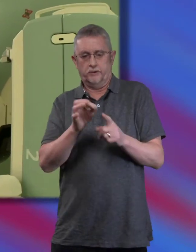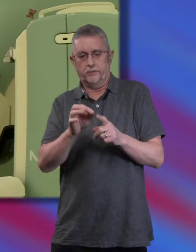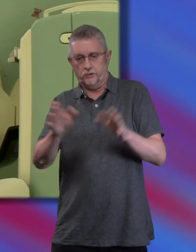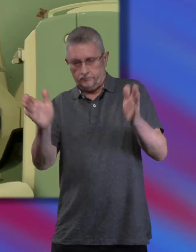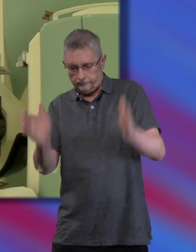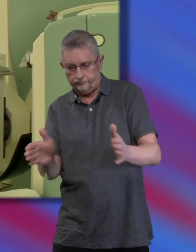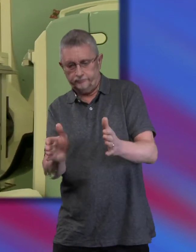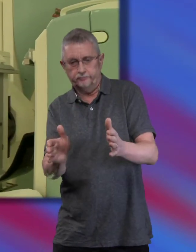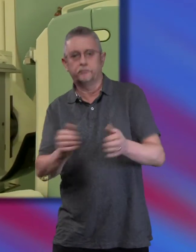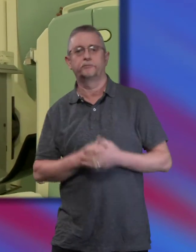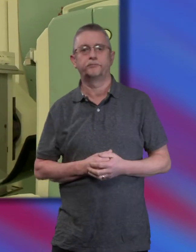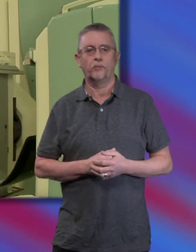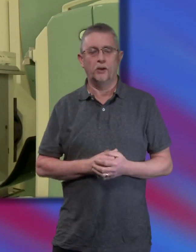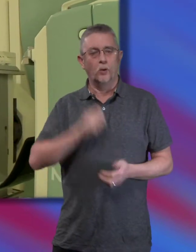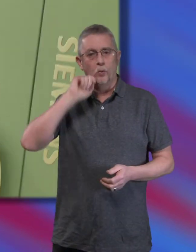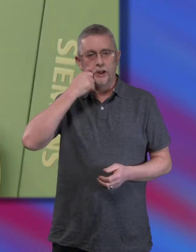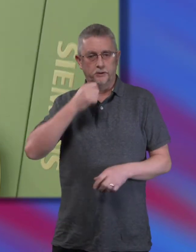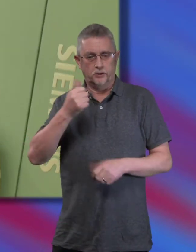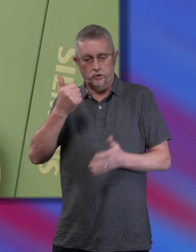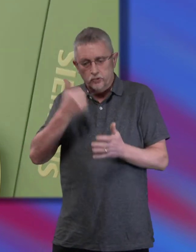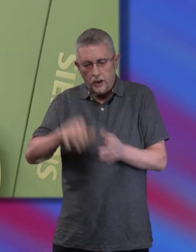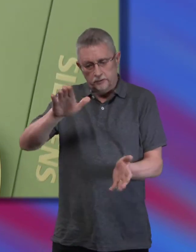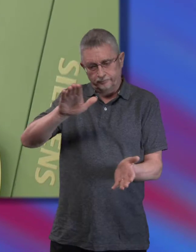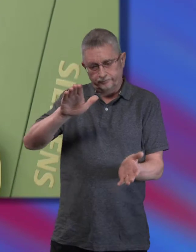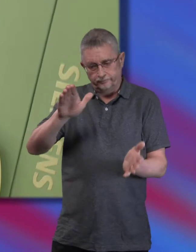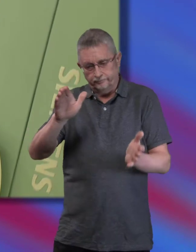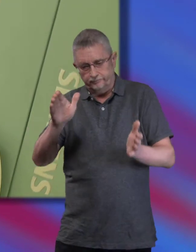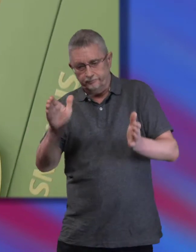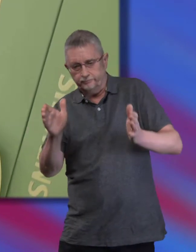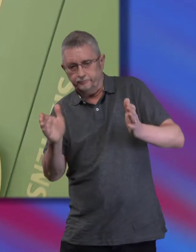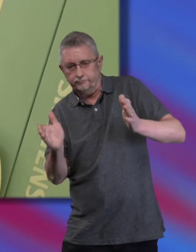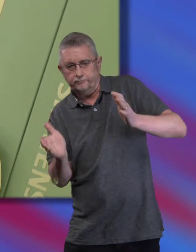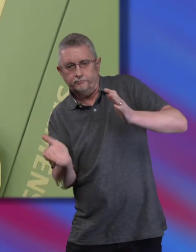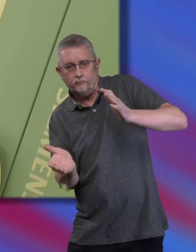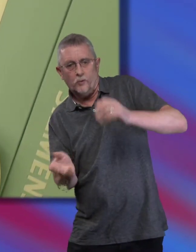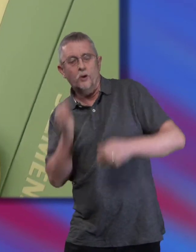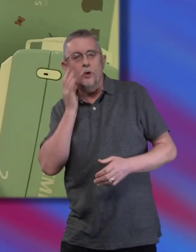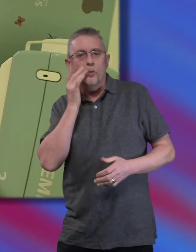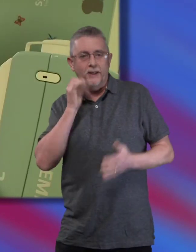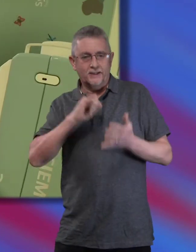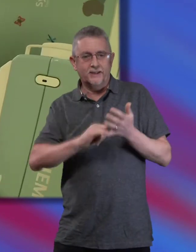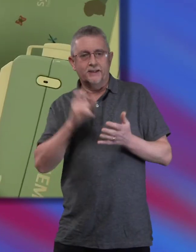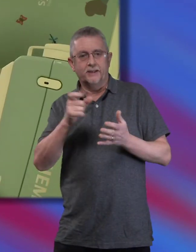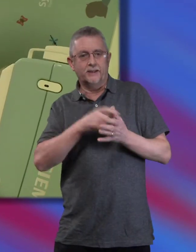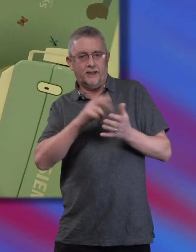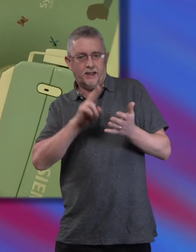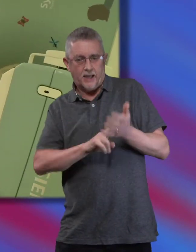and then we'll start to get them to move around your head. When we're taking the actual scan, they will move much, much slower